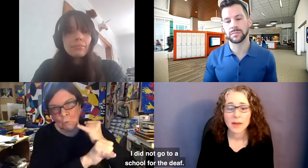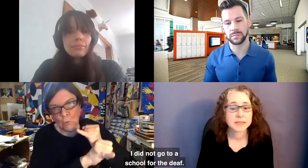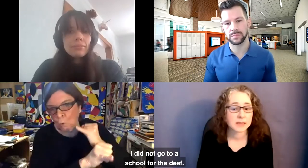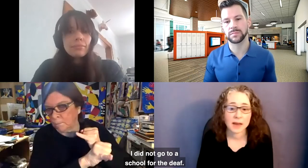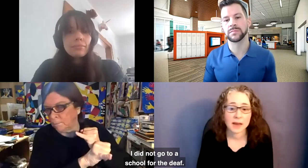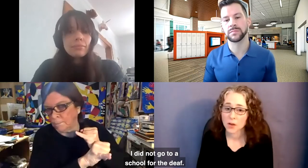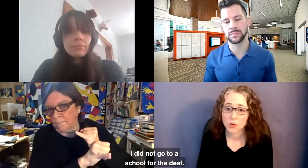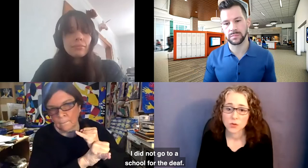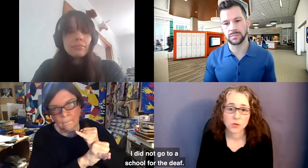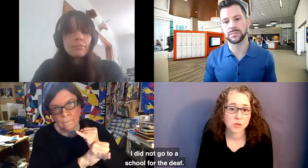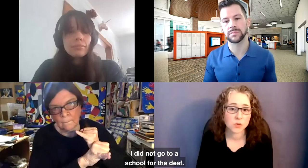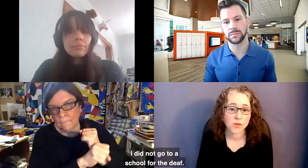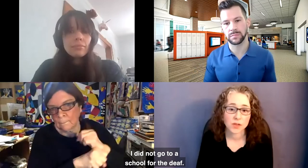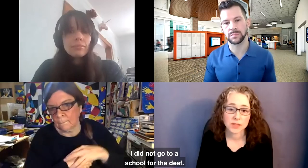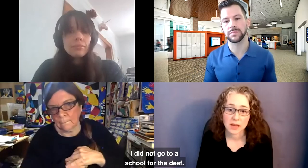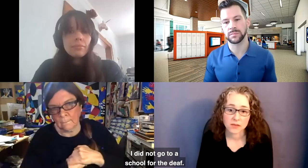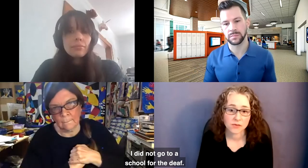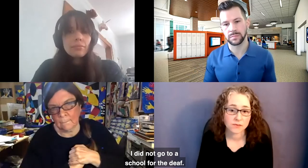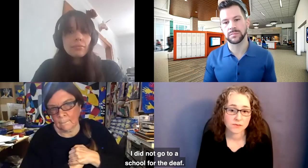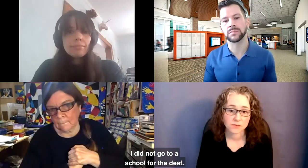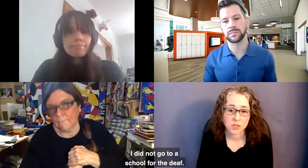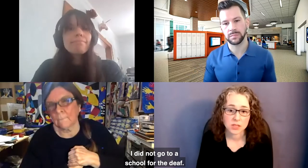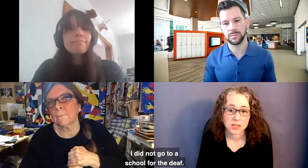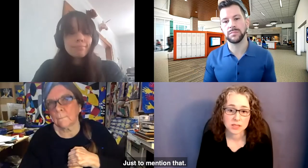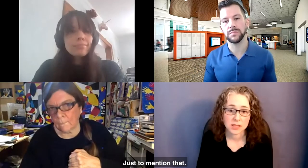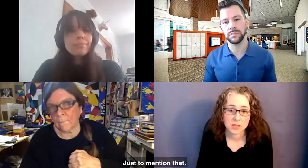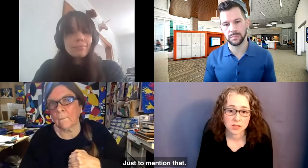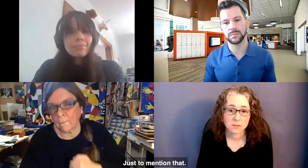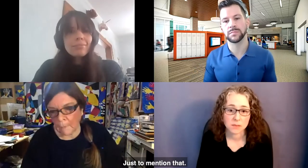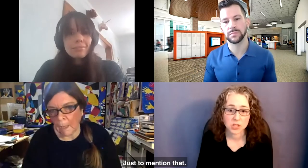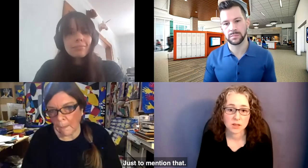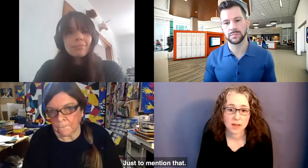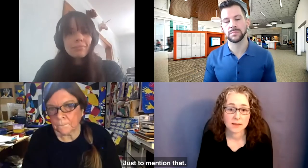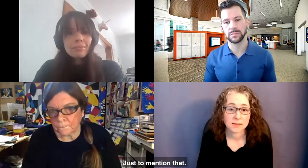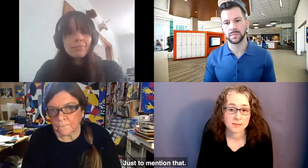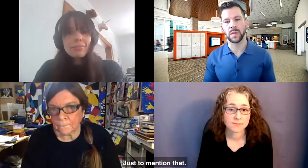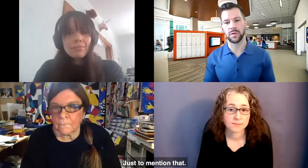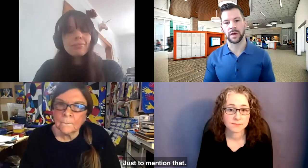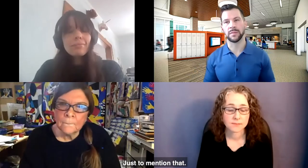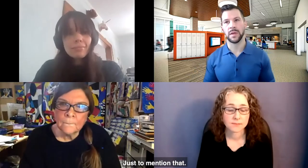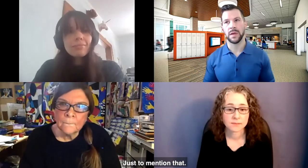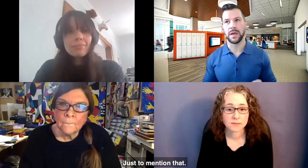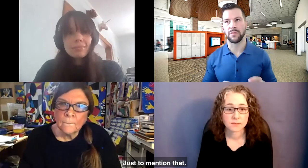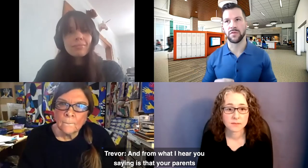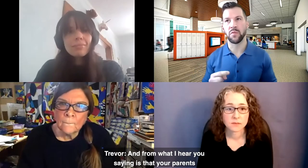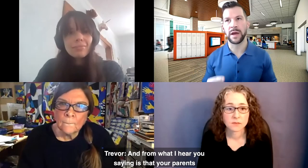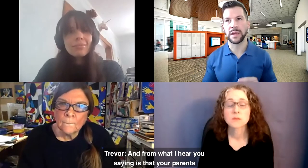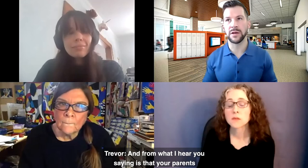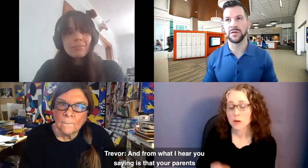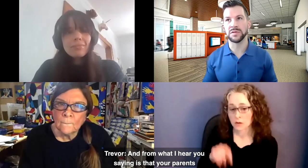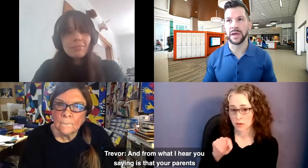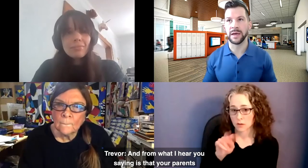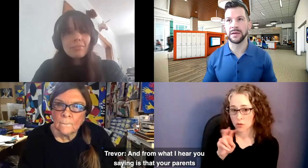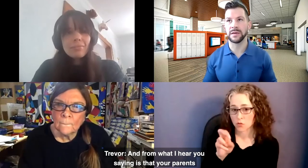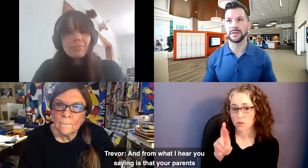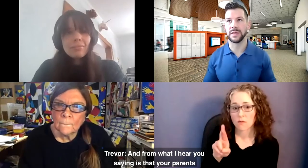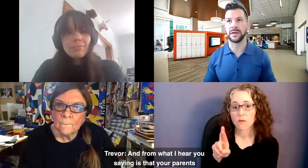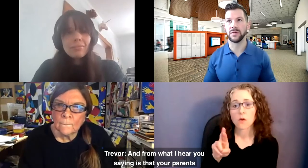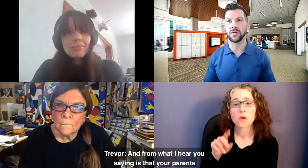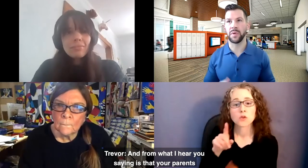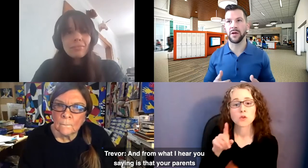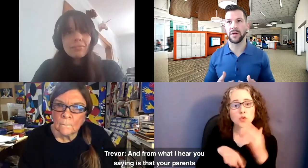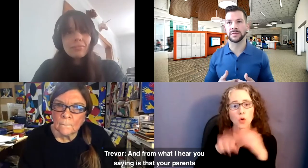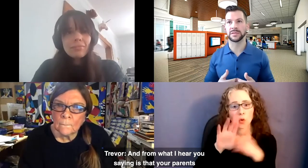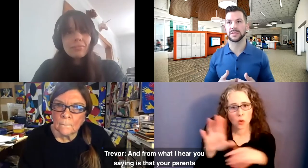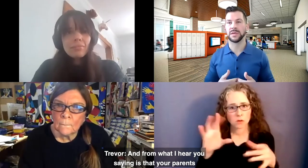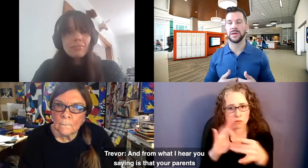I did not go to a school for the deaf, just to mention that. Trevor speaking. From what I hear you saying is